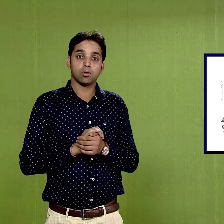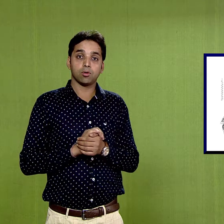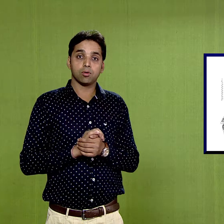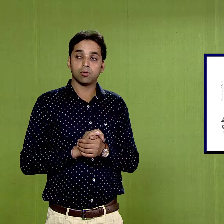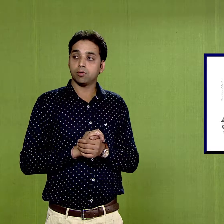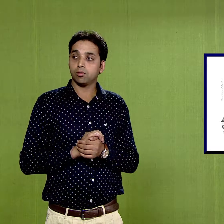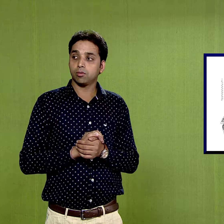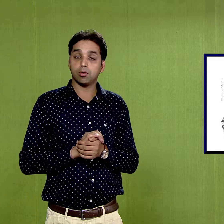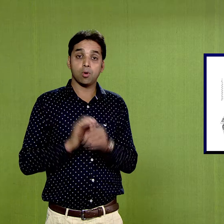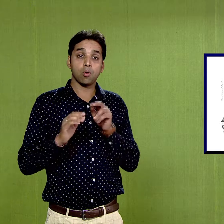the dark yellow,